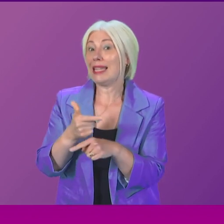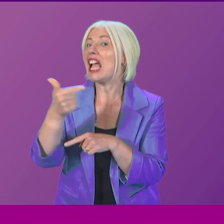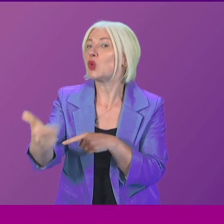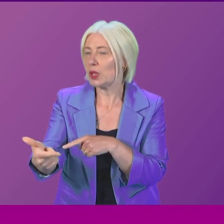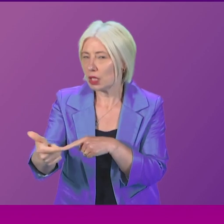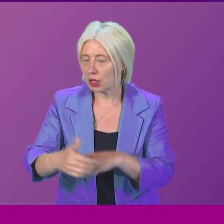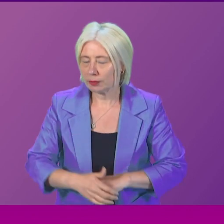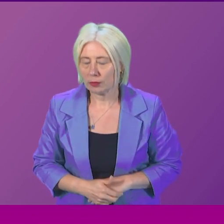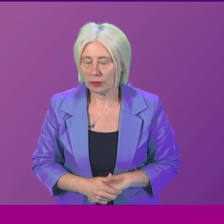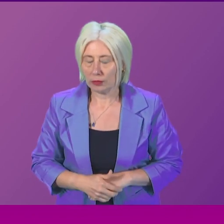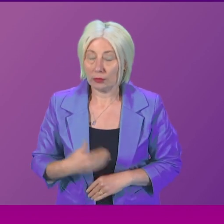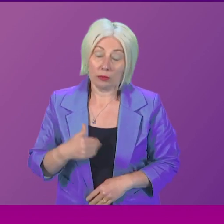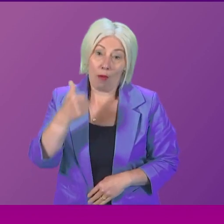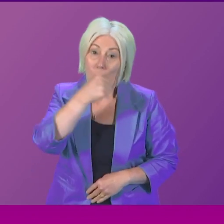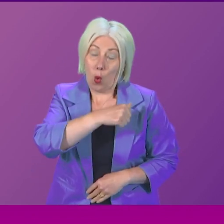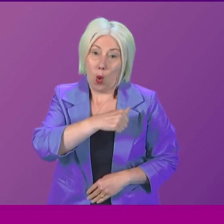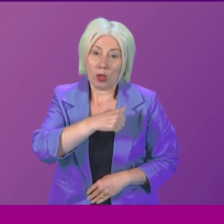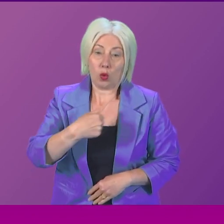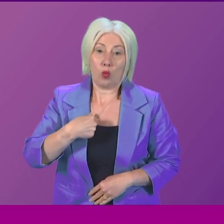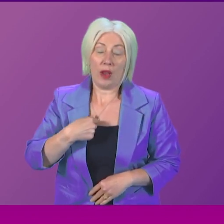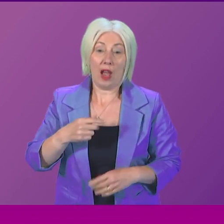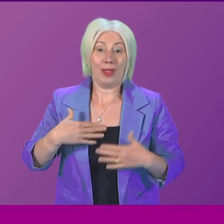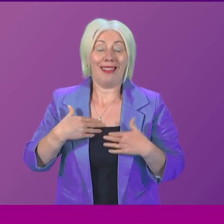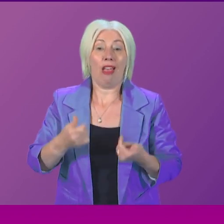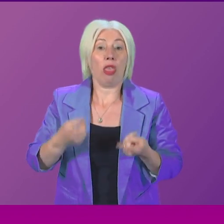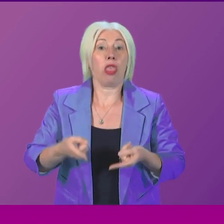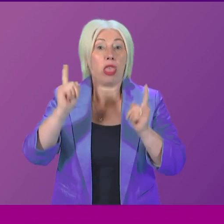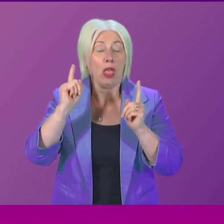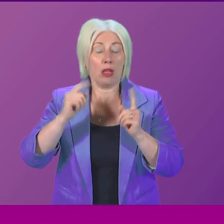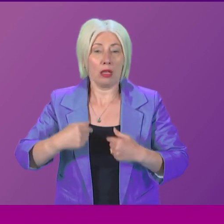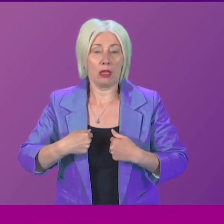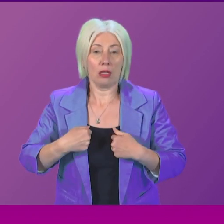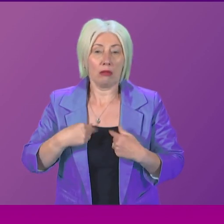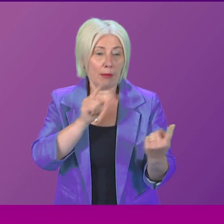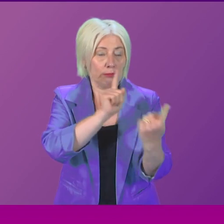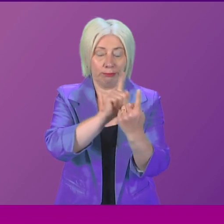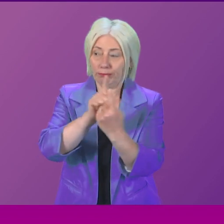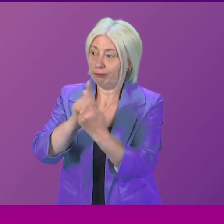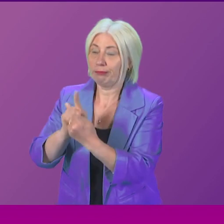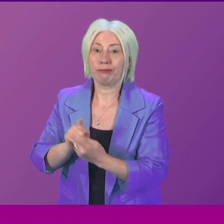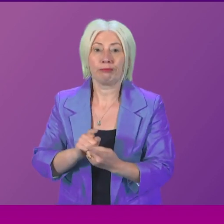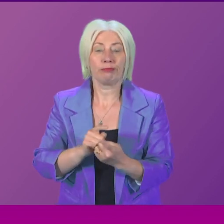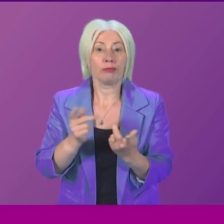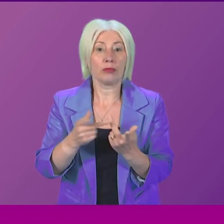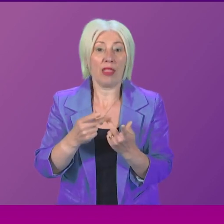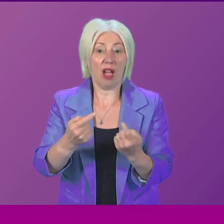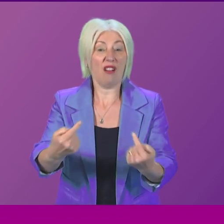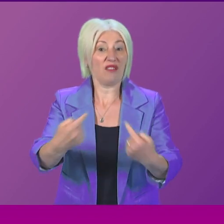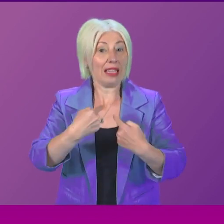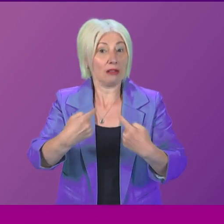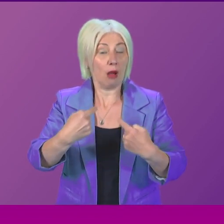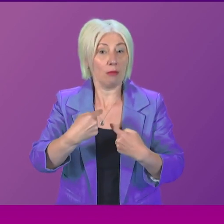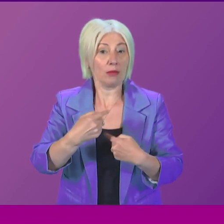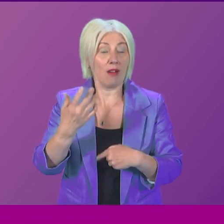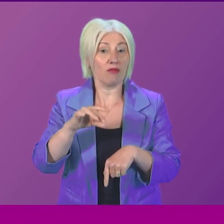week. And of course, when I was Cabinet Secretary for Health and Social Care, I also met a number of other victims of